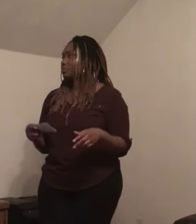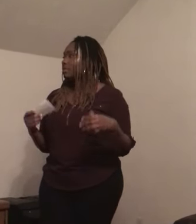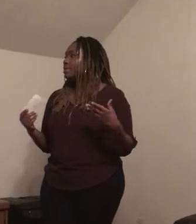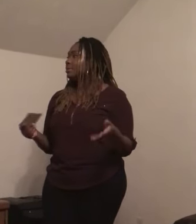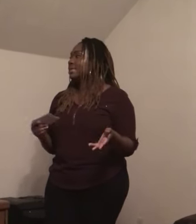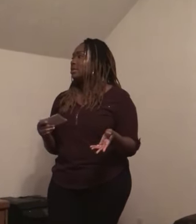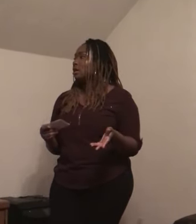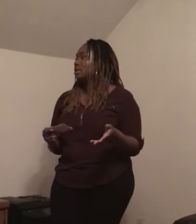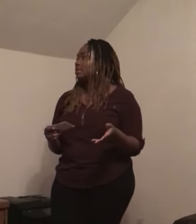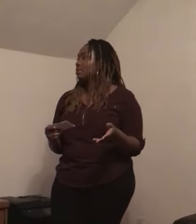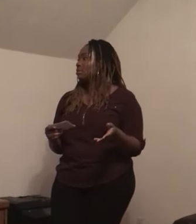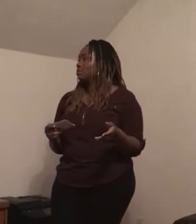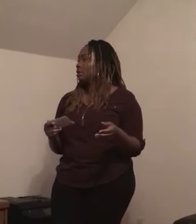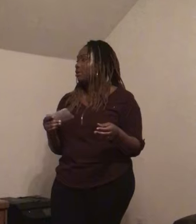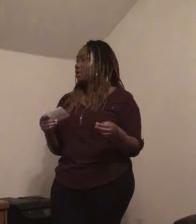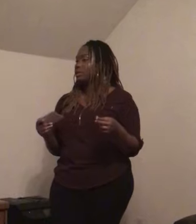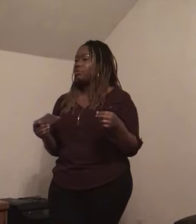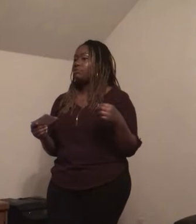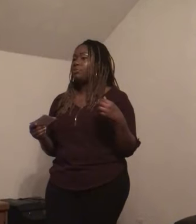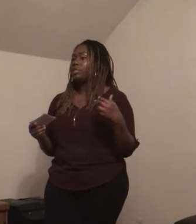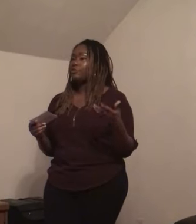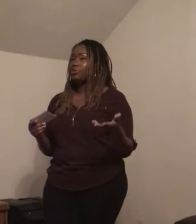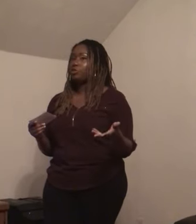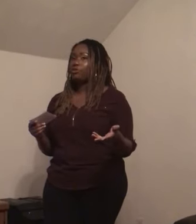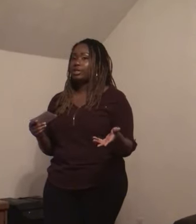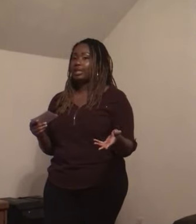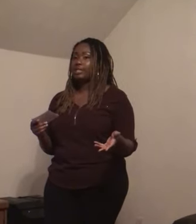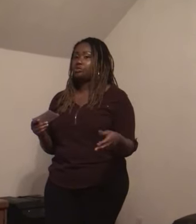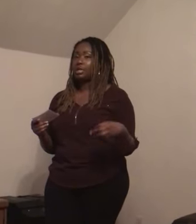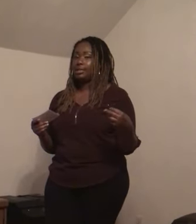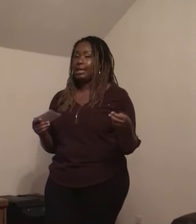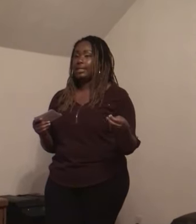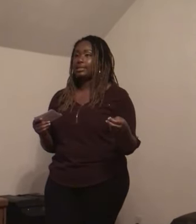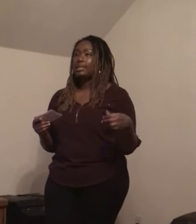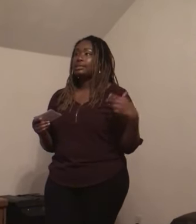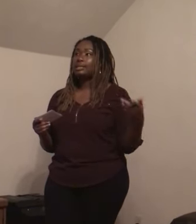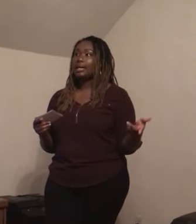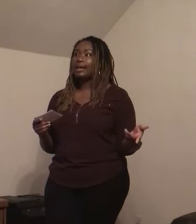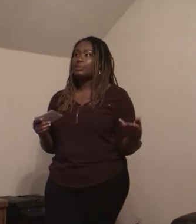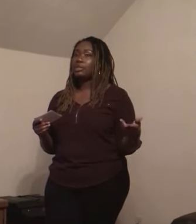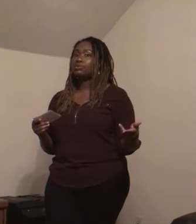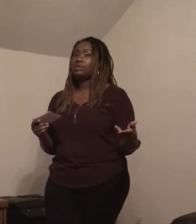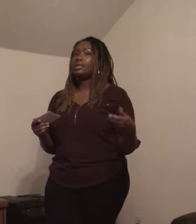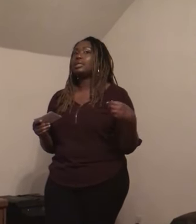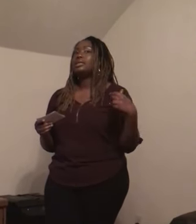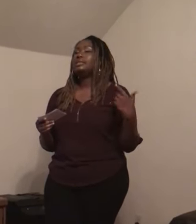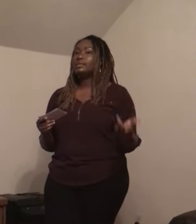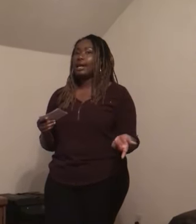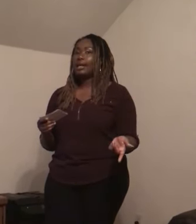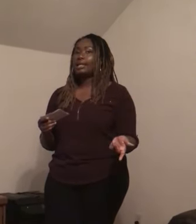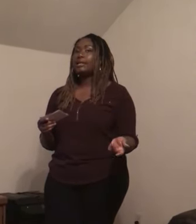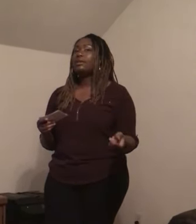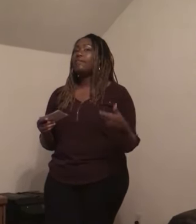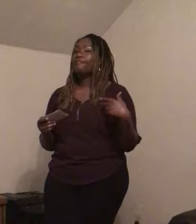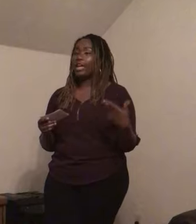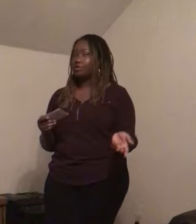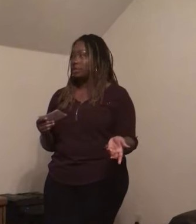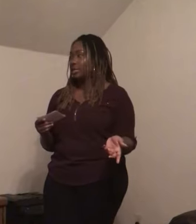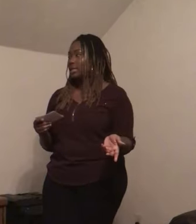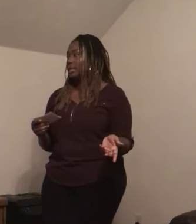This also will be difficult for kids to connect the dots between signing, fingerspelling